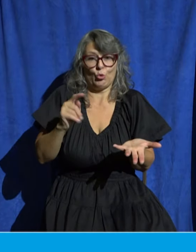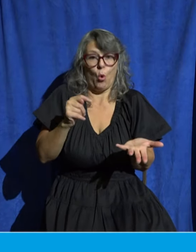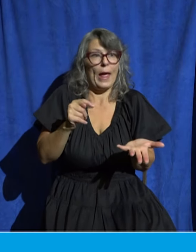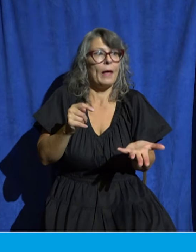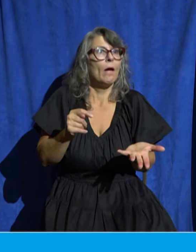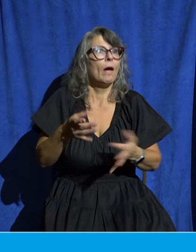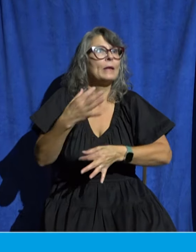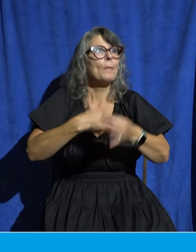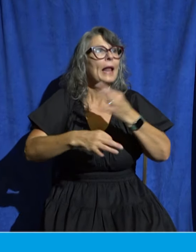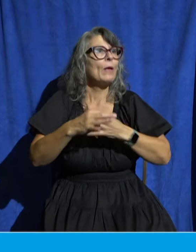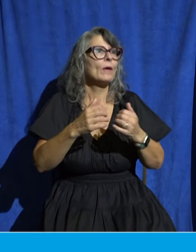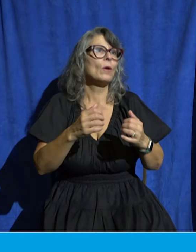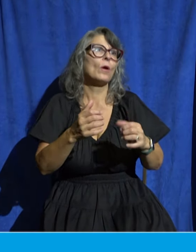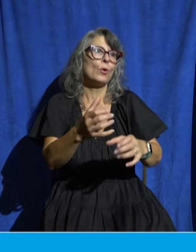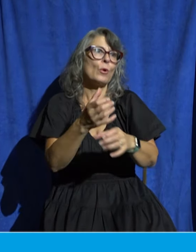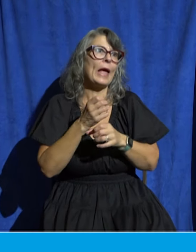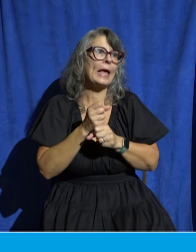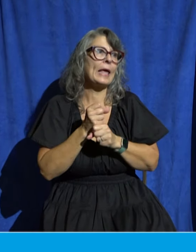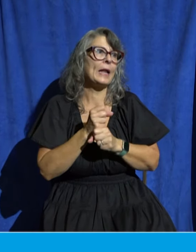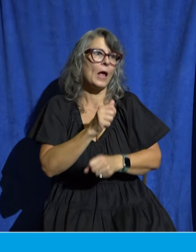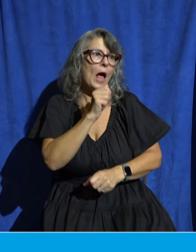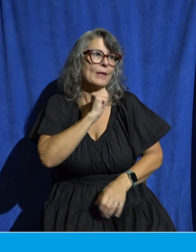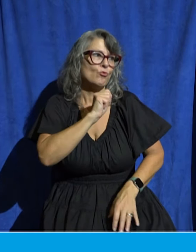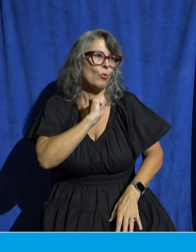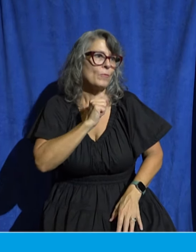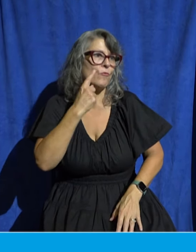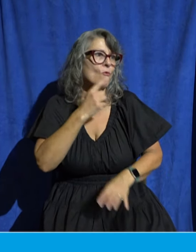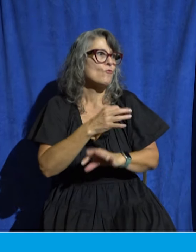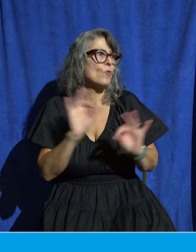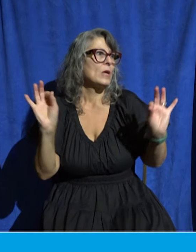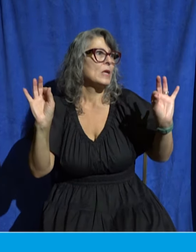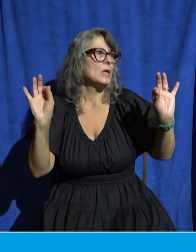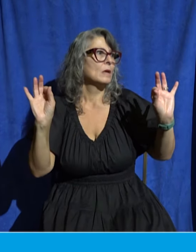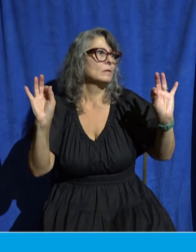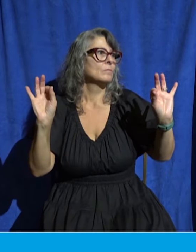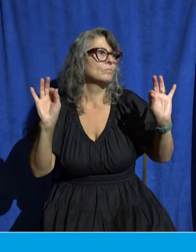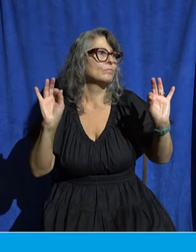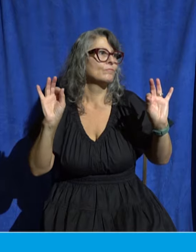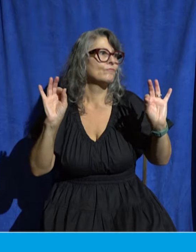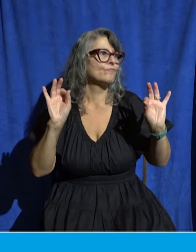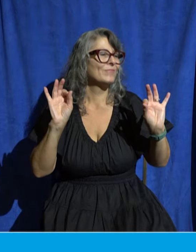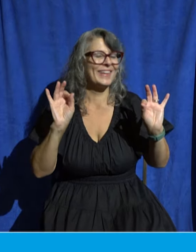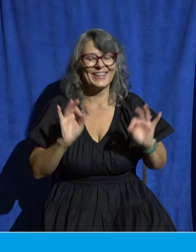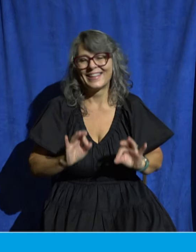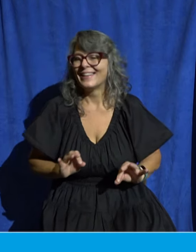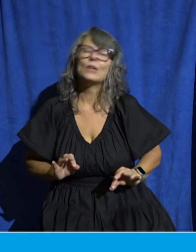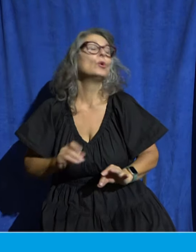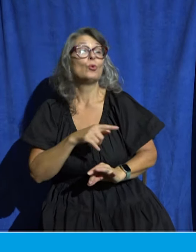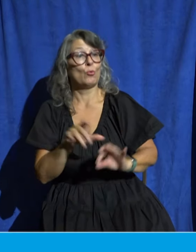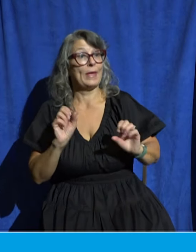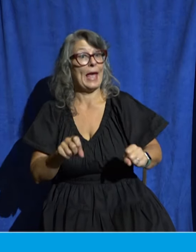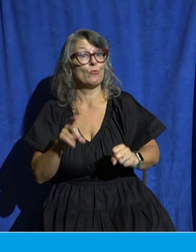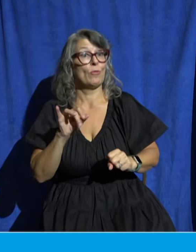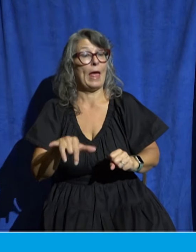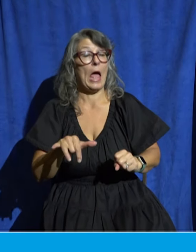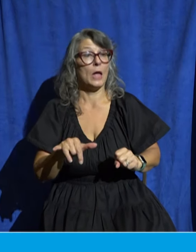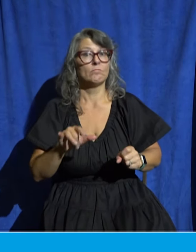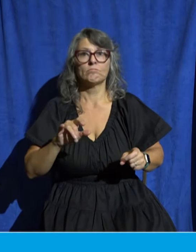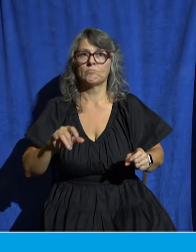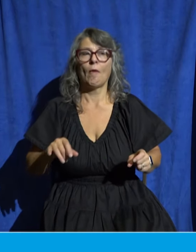Sorry, parents, that may have just ruined your family dinner time at Chick-fil-A now. Yes, you can do that. And that's changed their lives, and it's impacted us every